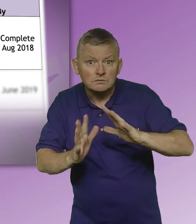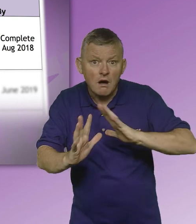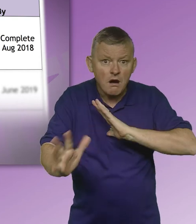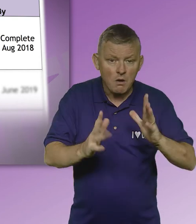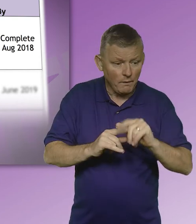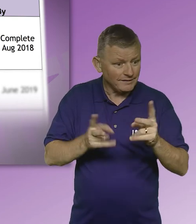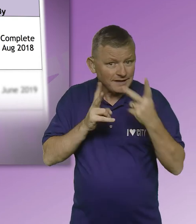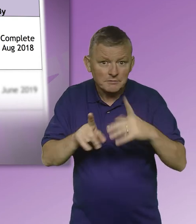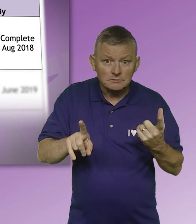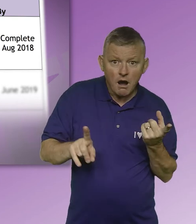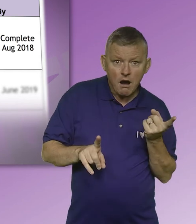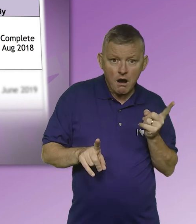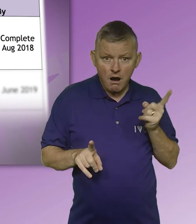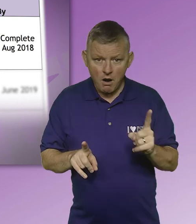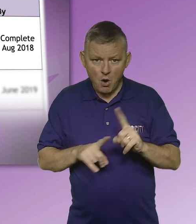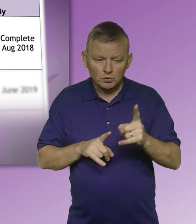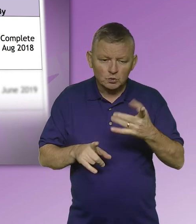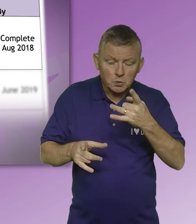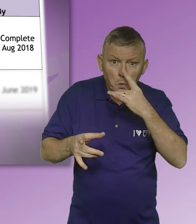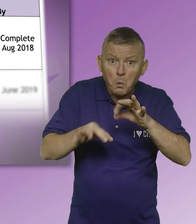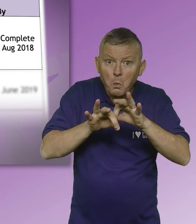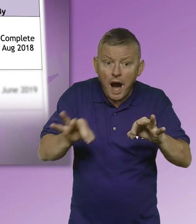interpreters and a quiet zone area available if required.